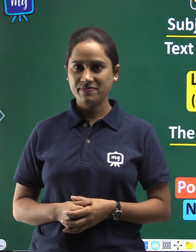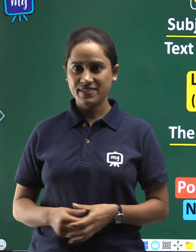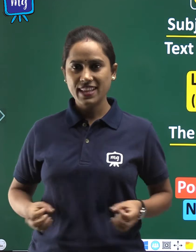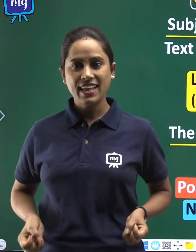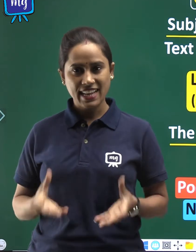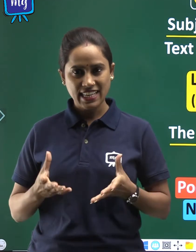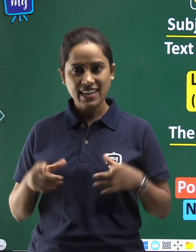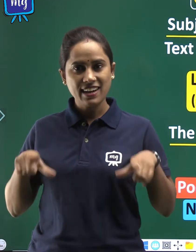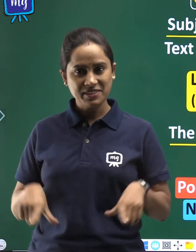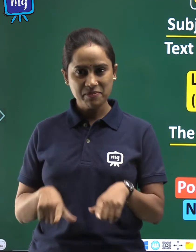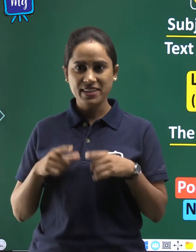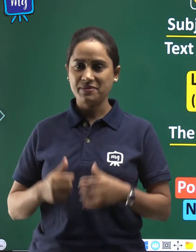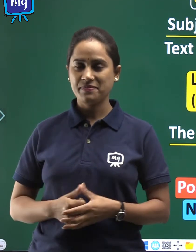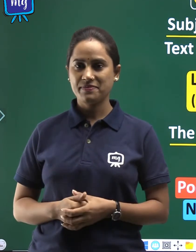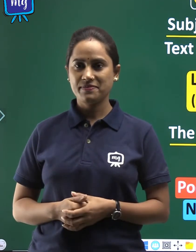let's start summary.